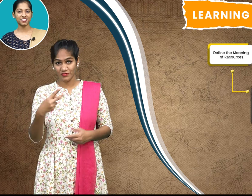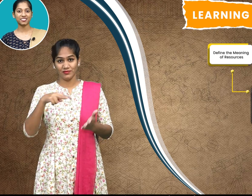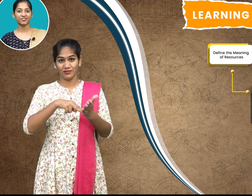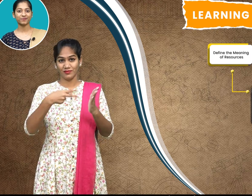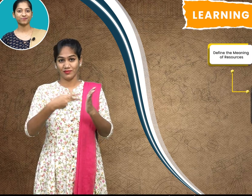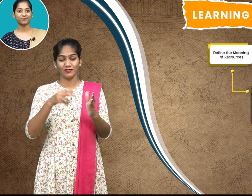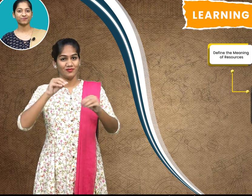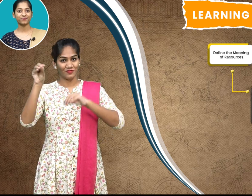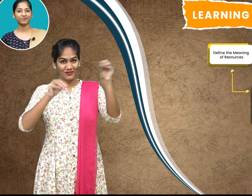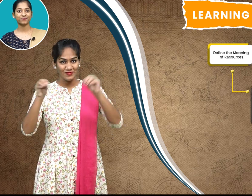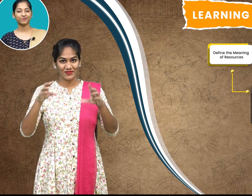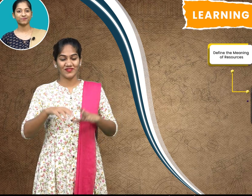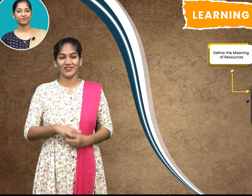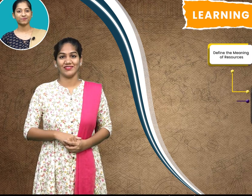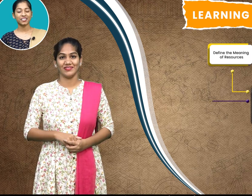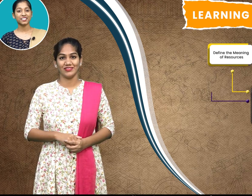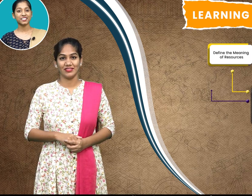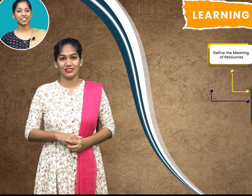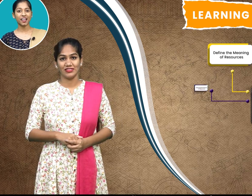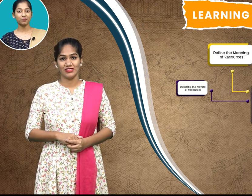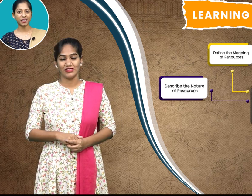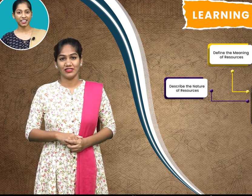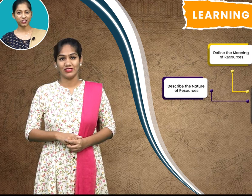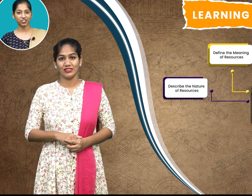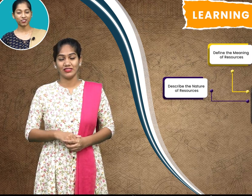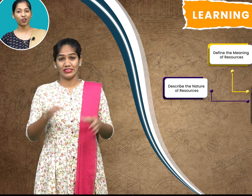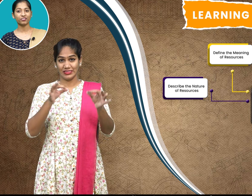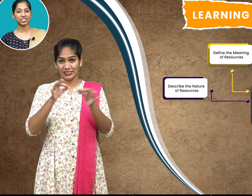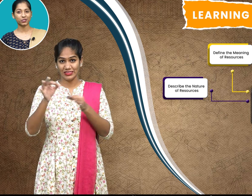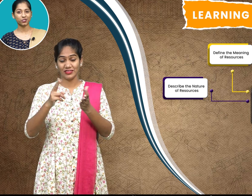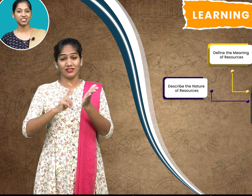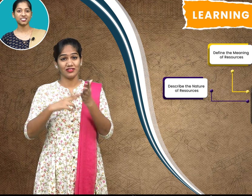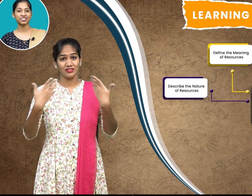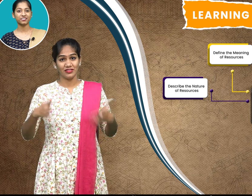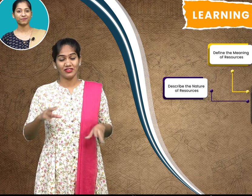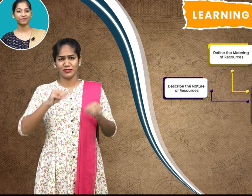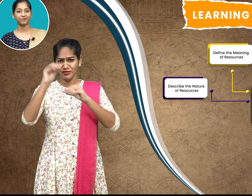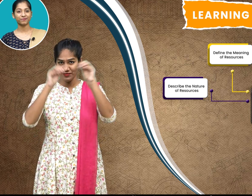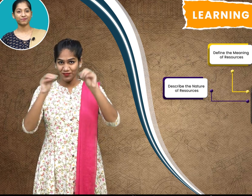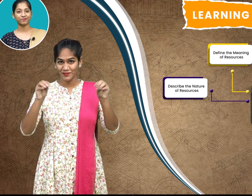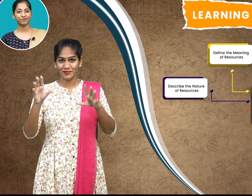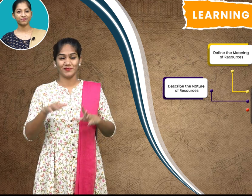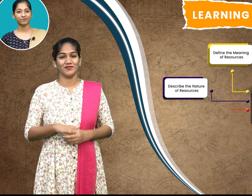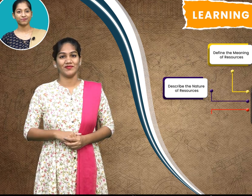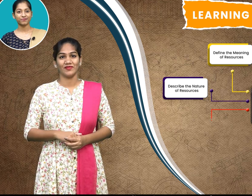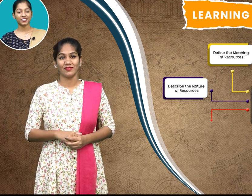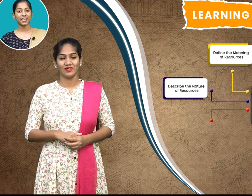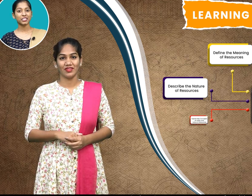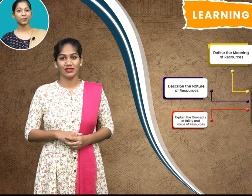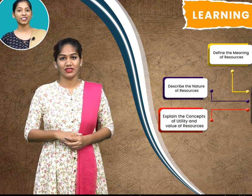describe the nature of resources explain